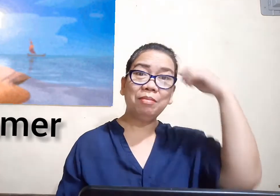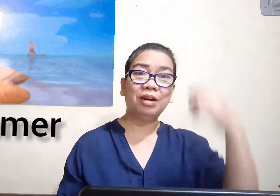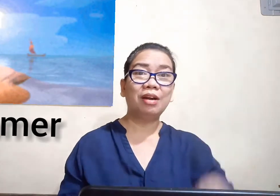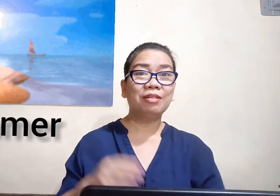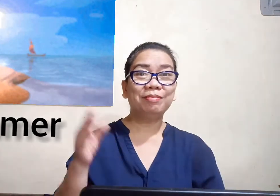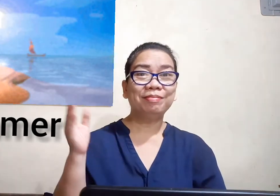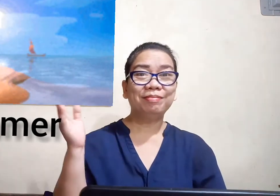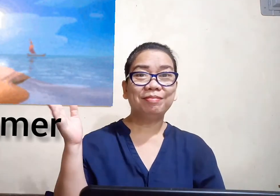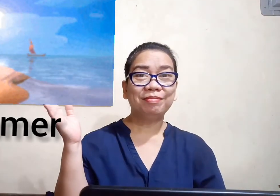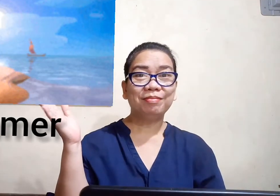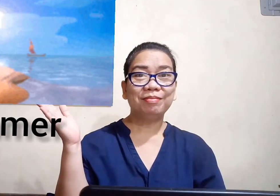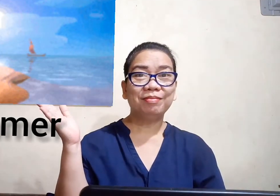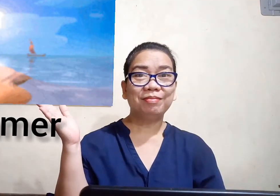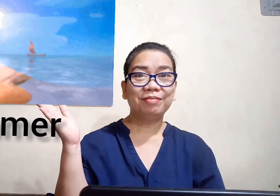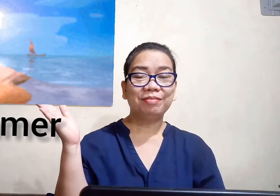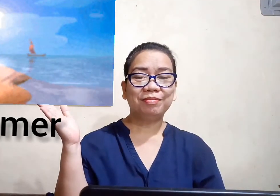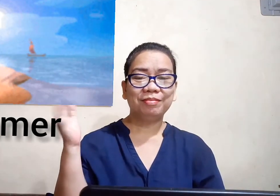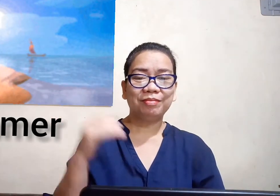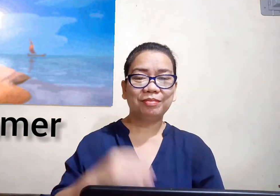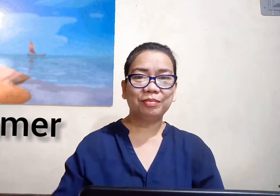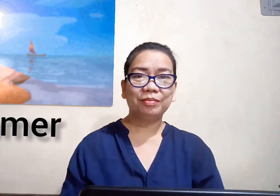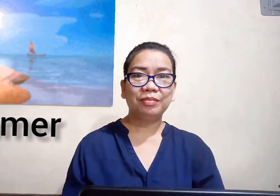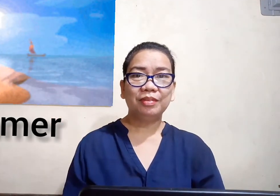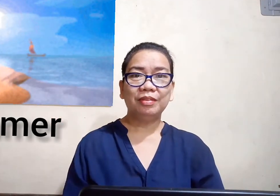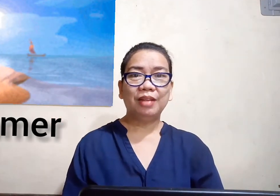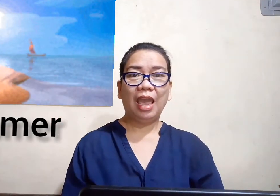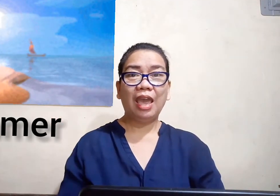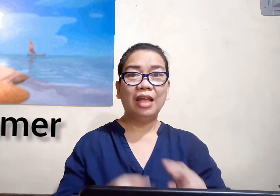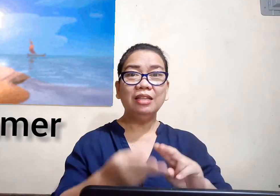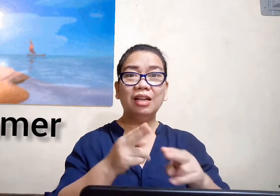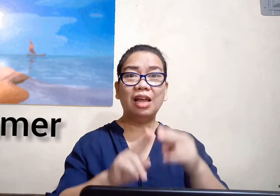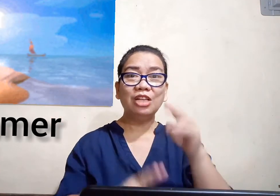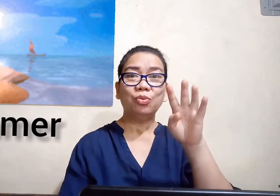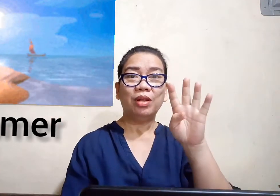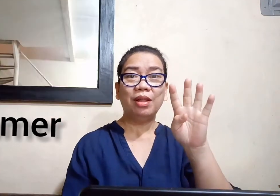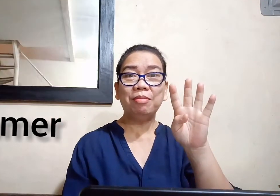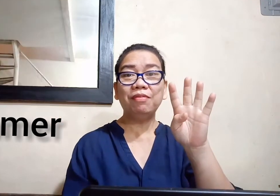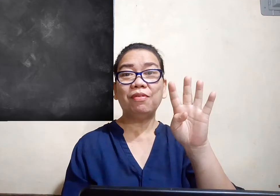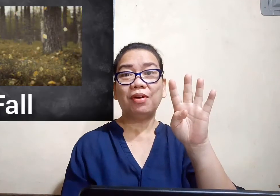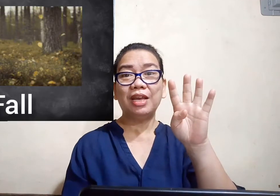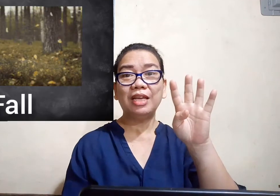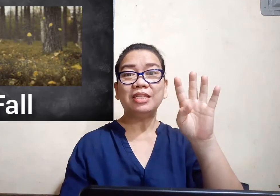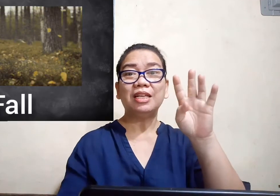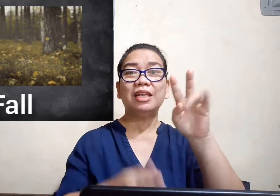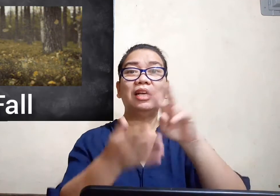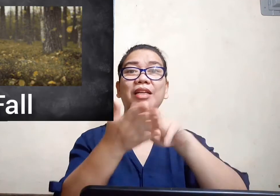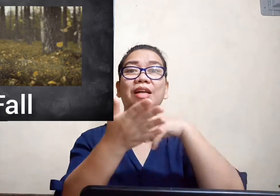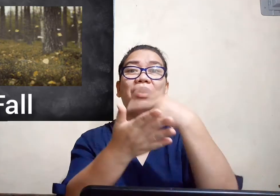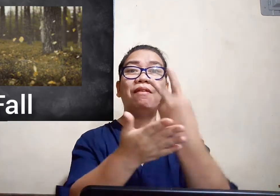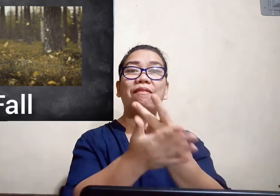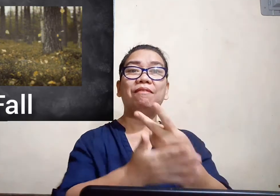and the last one number four is the fall